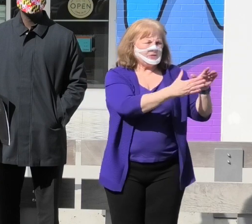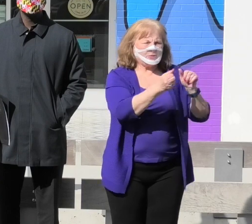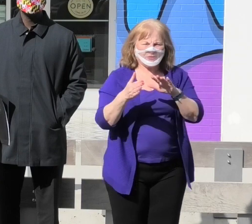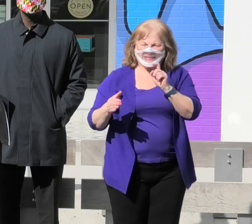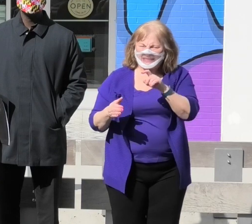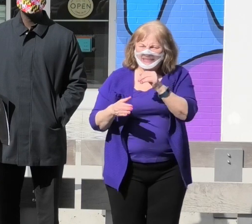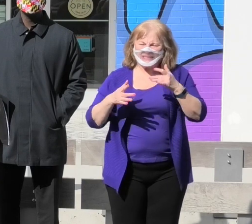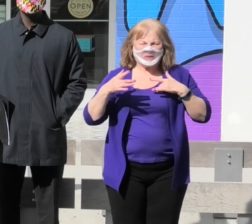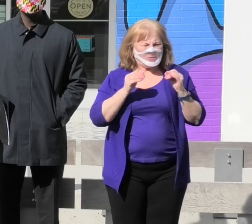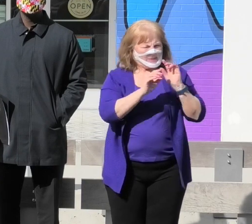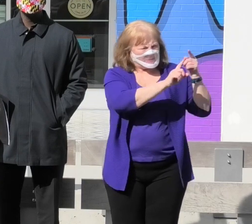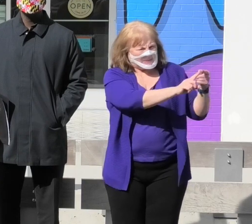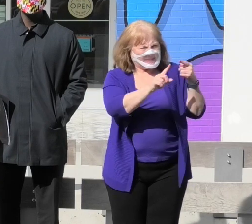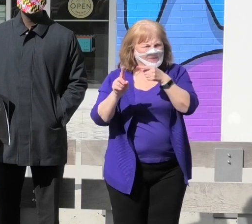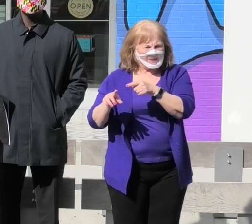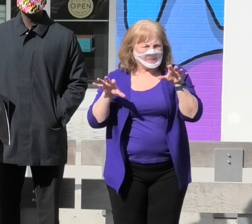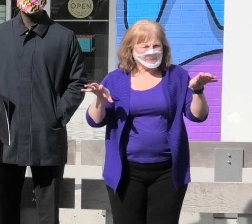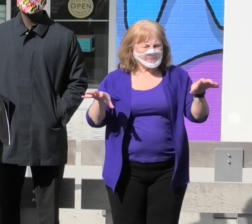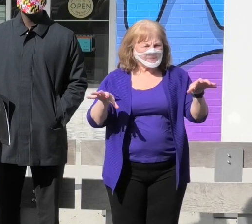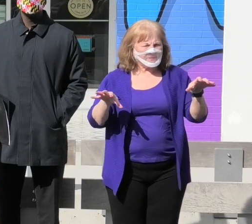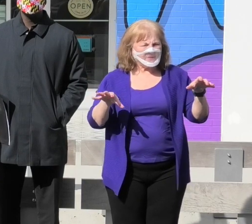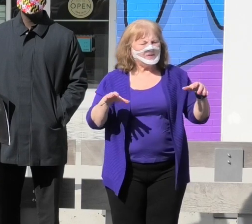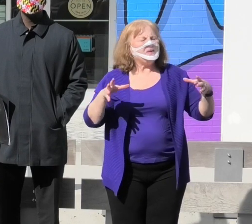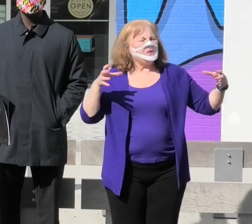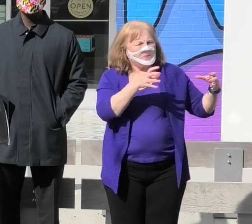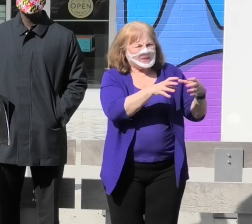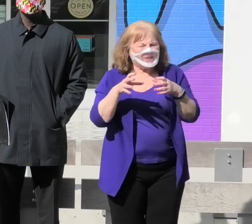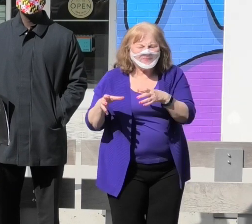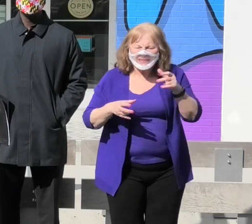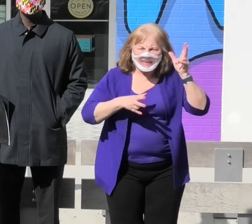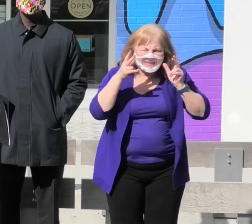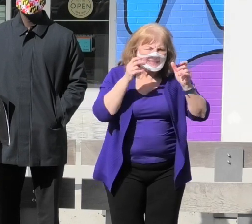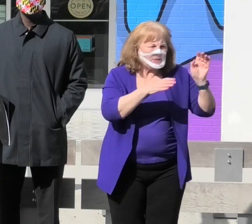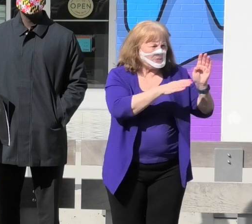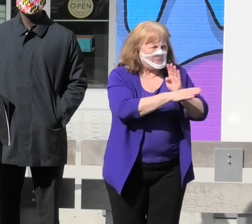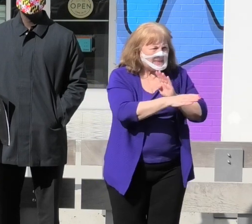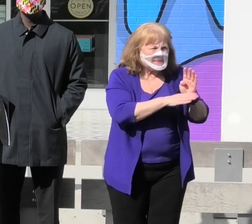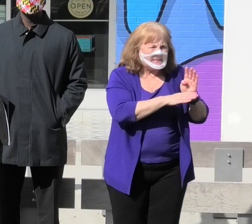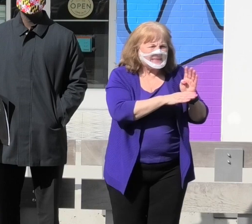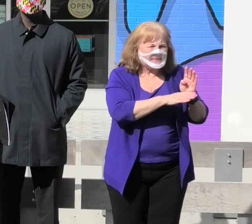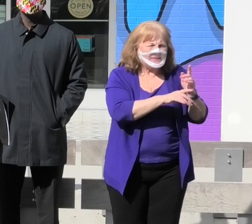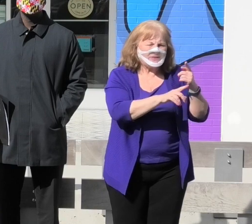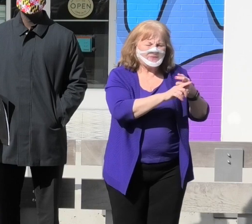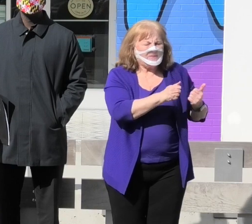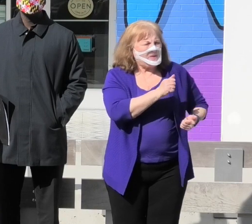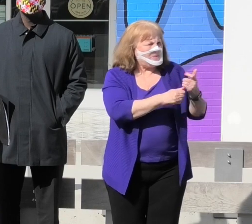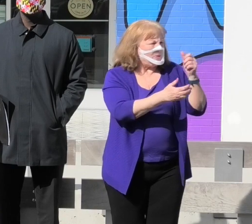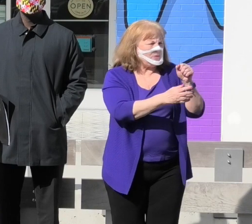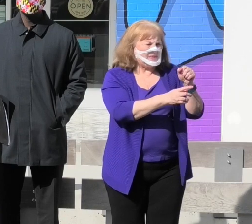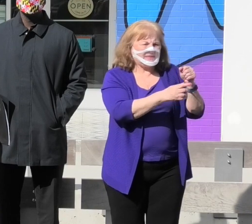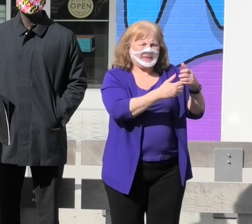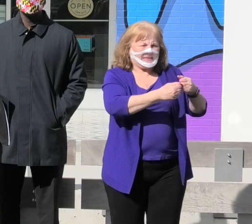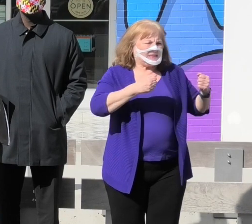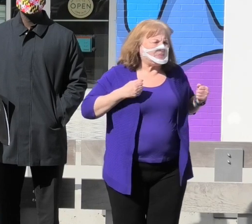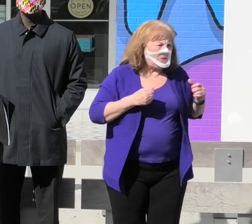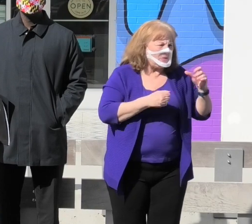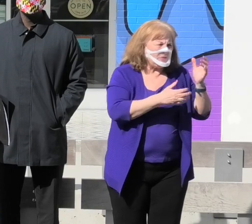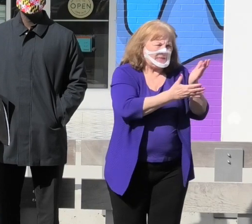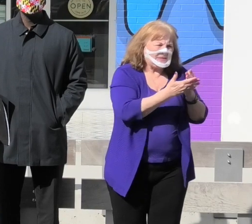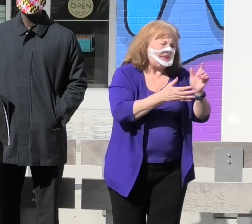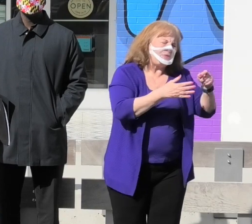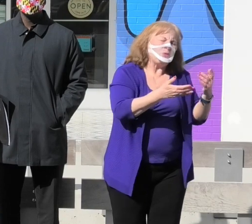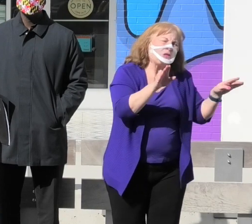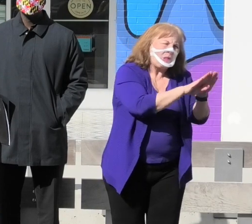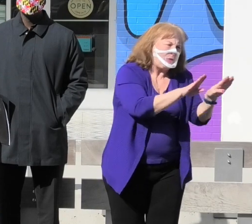on a more specific level. We convened and listened to businesses from the most exposed sectors that were forced to